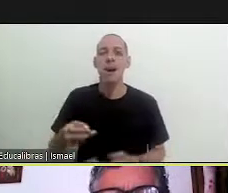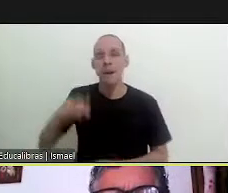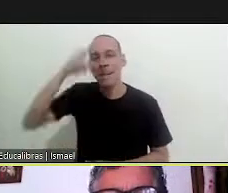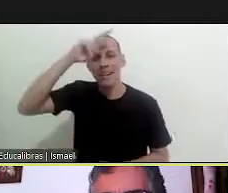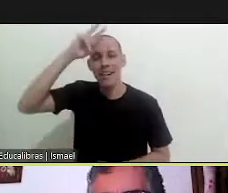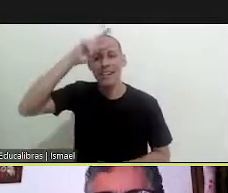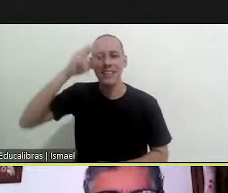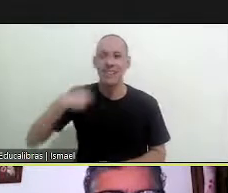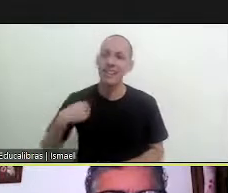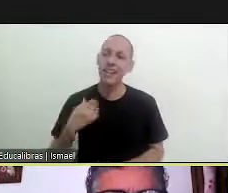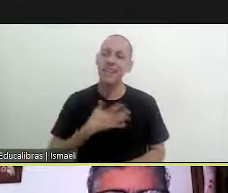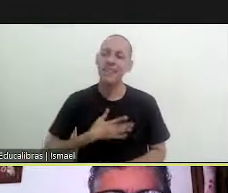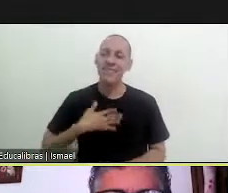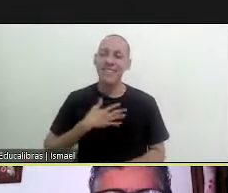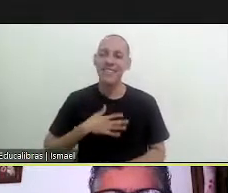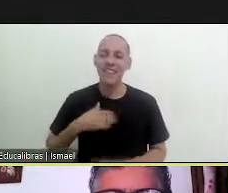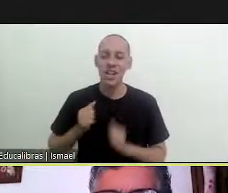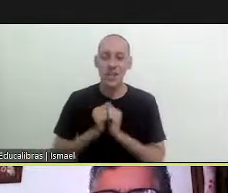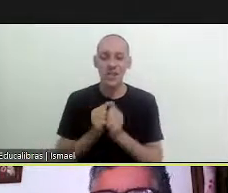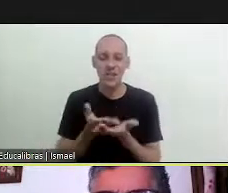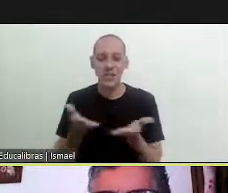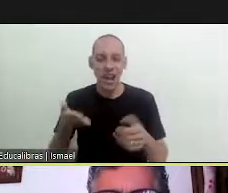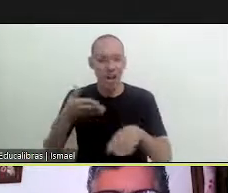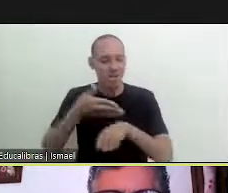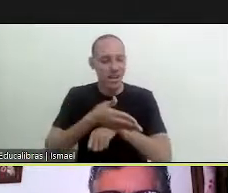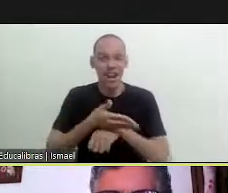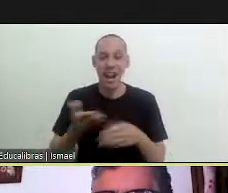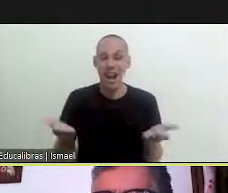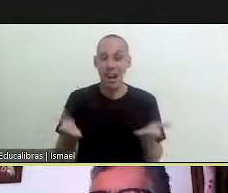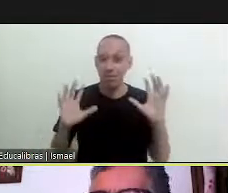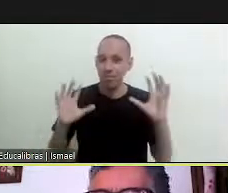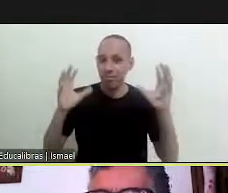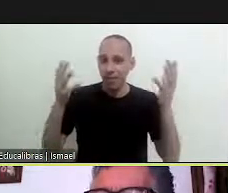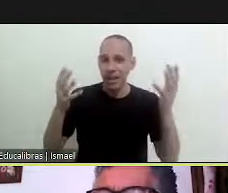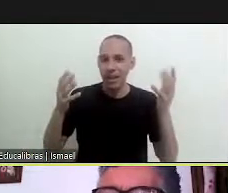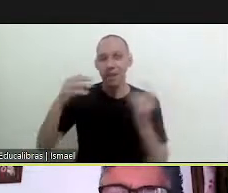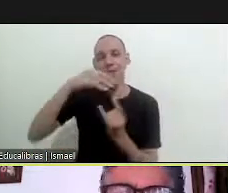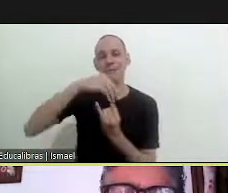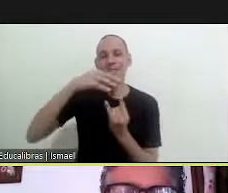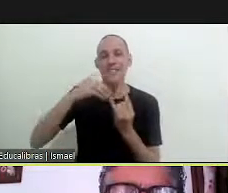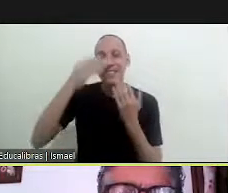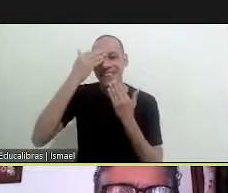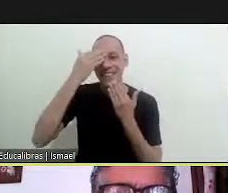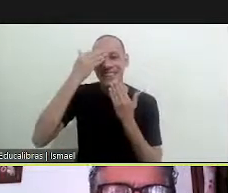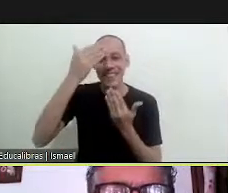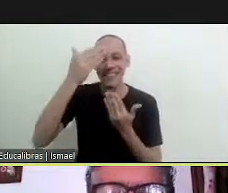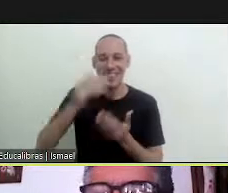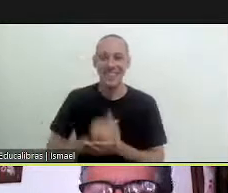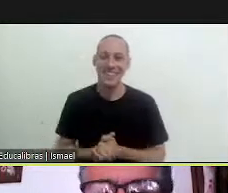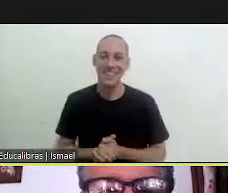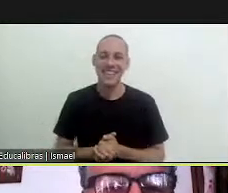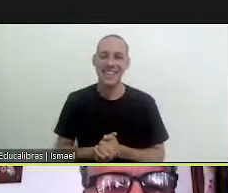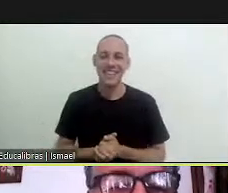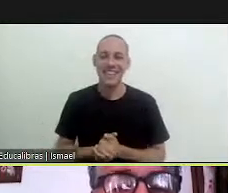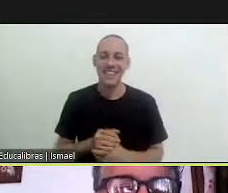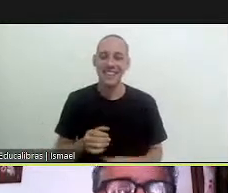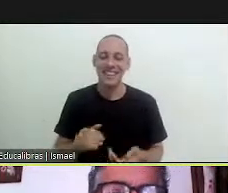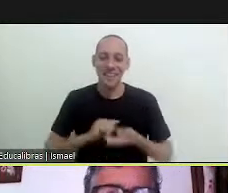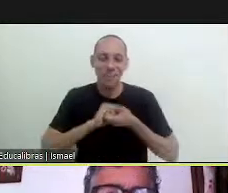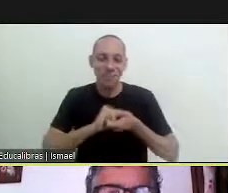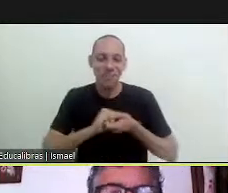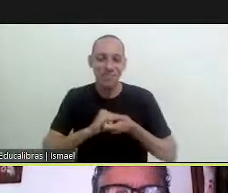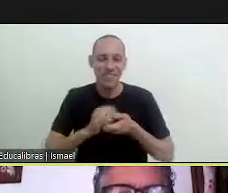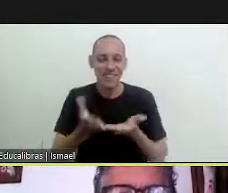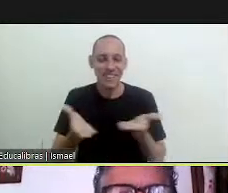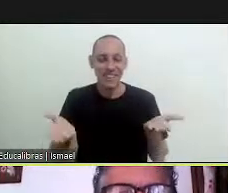and i'm really very pleased to be able to participate with you in this very important of fio cruz thank you very